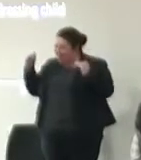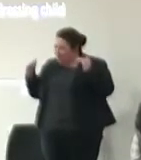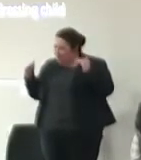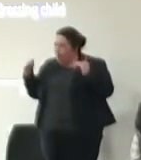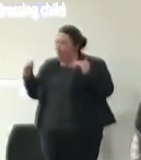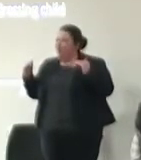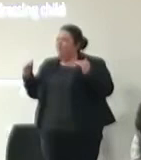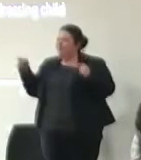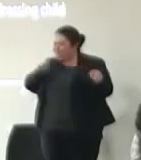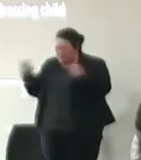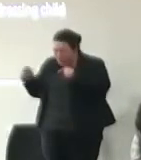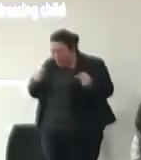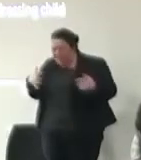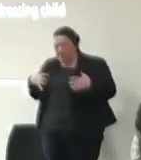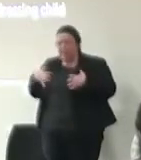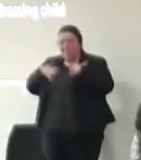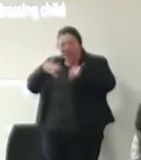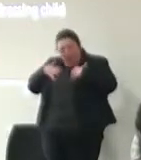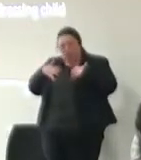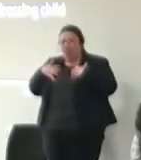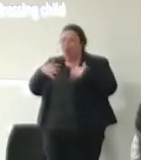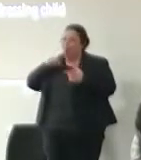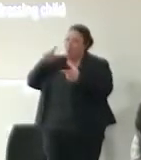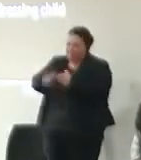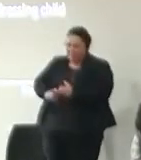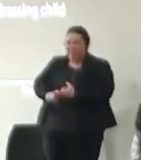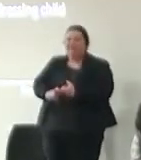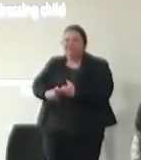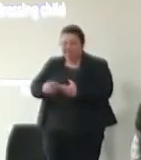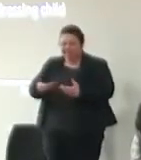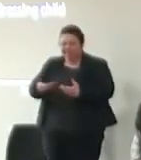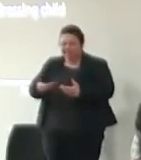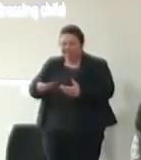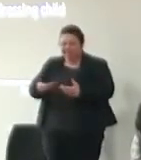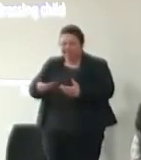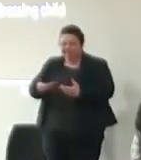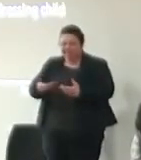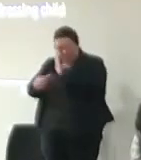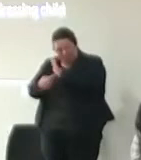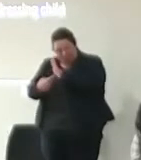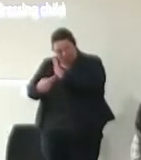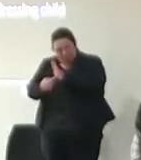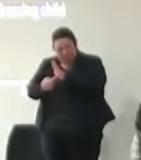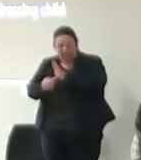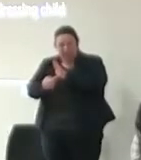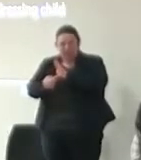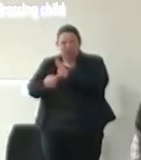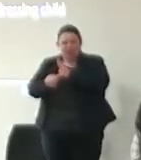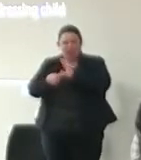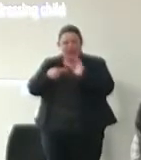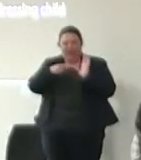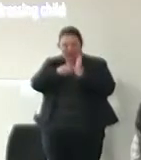passion and commitment to this agenda gives us all that that thing that that is most and julie's triangle